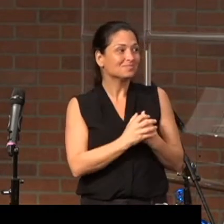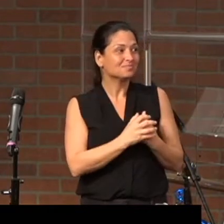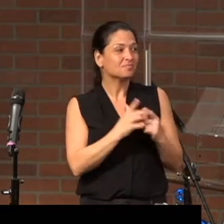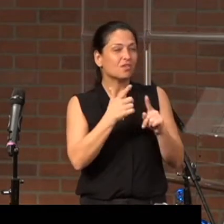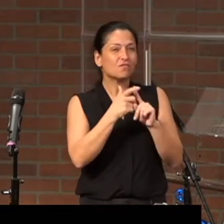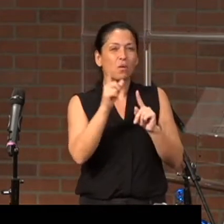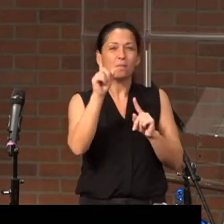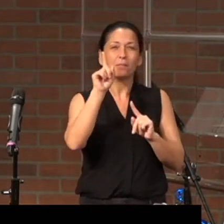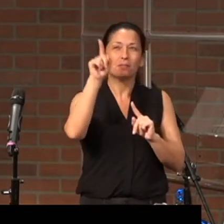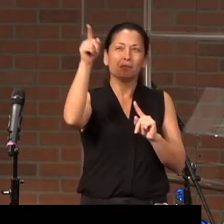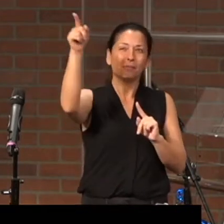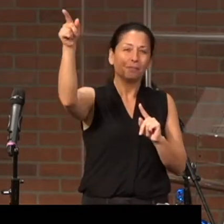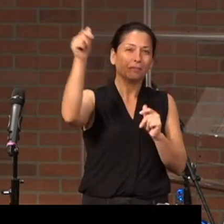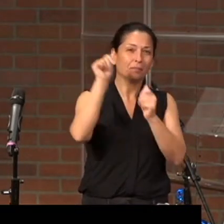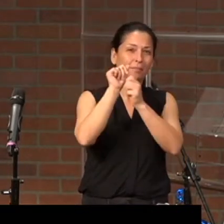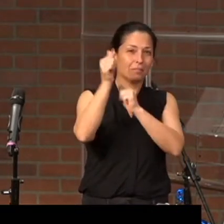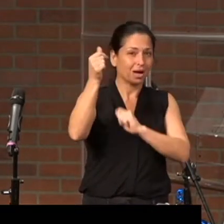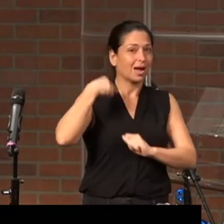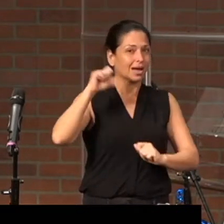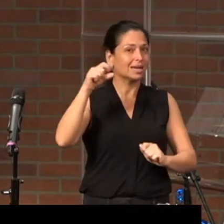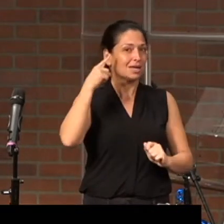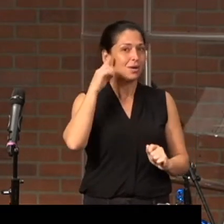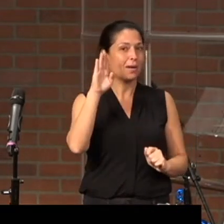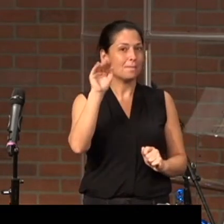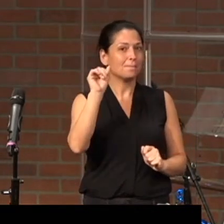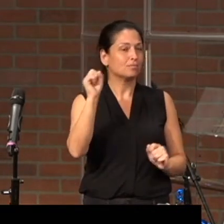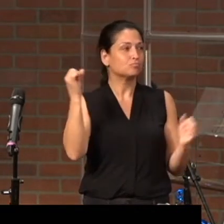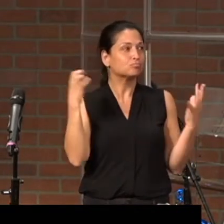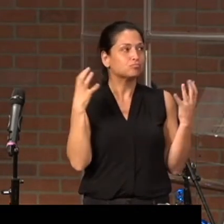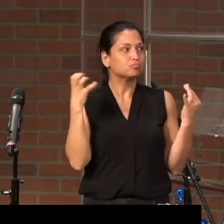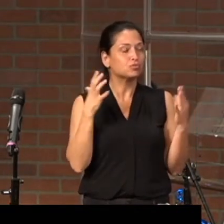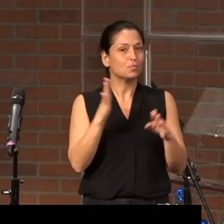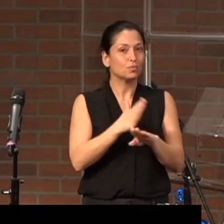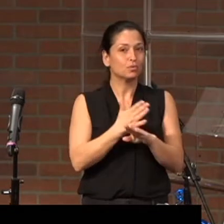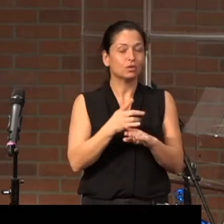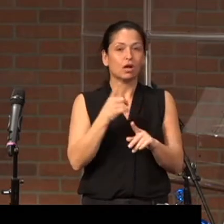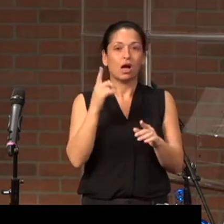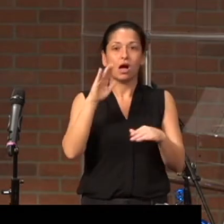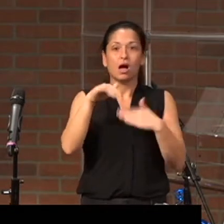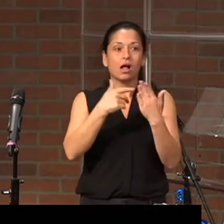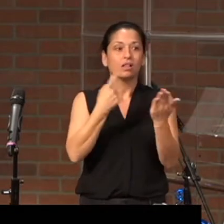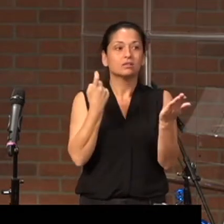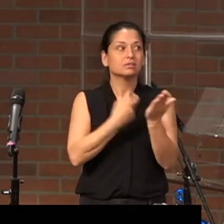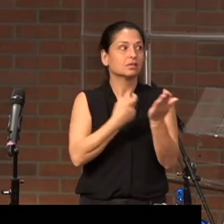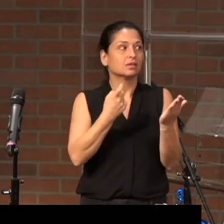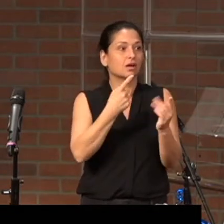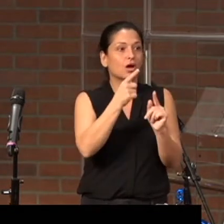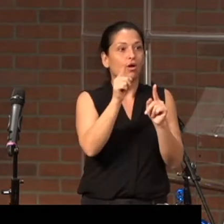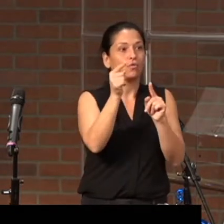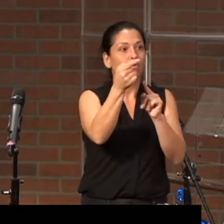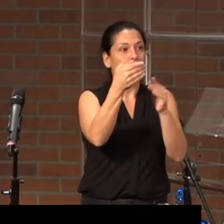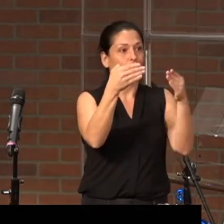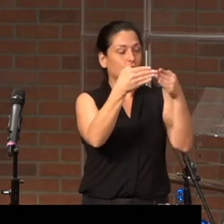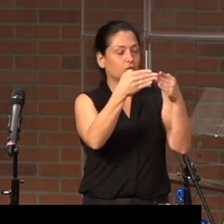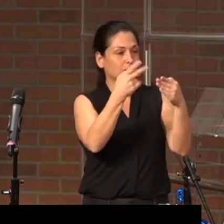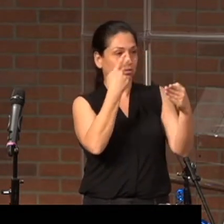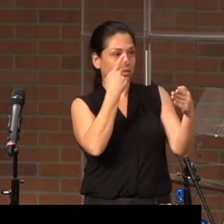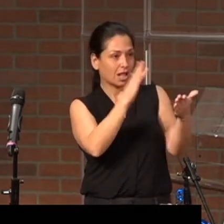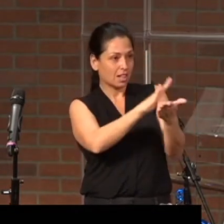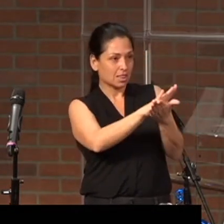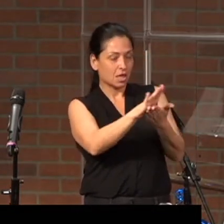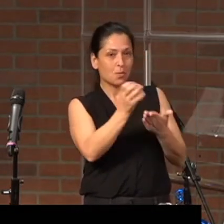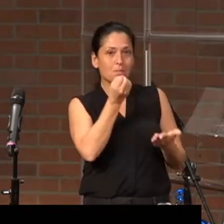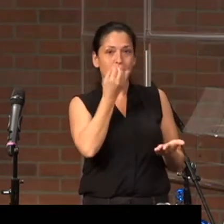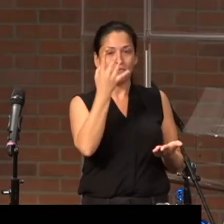From a mile away, I can hear this bass coming. All of a sudden around the corner comes this, I mean, clean looking black